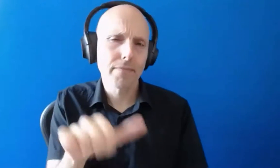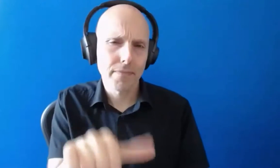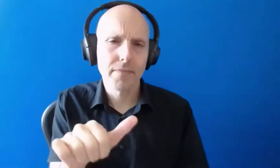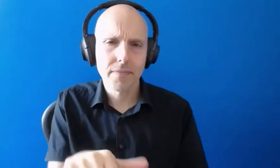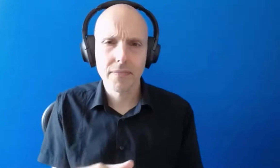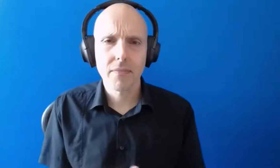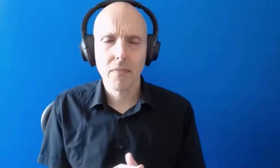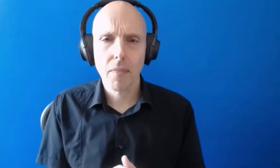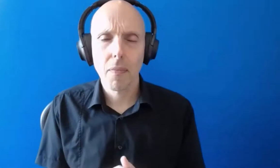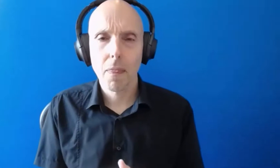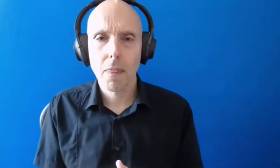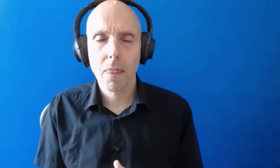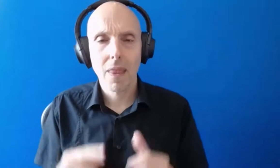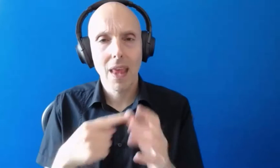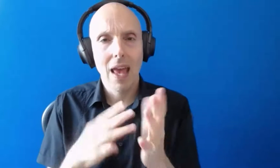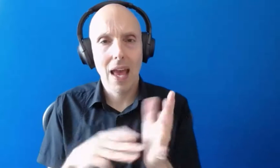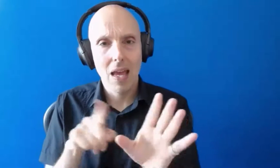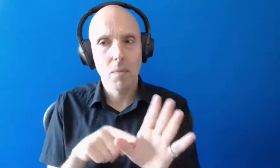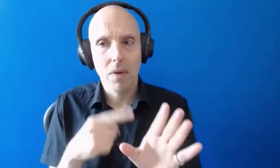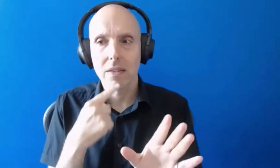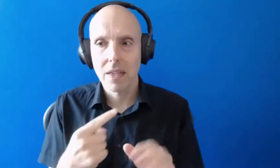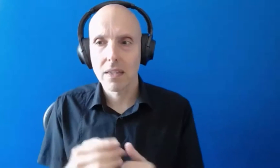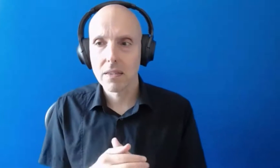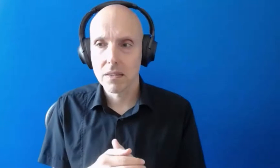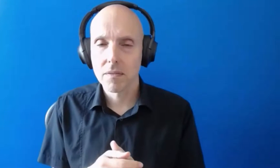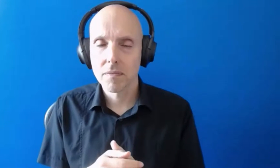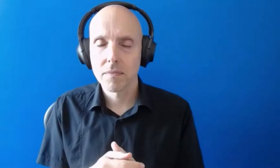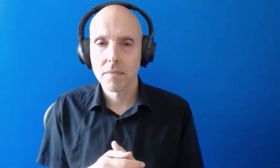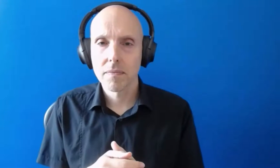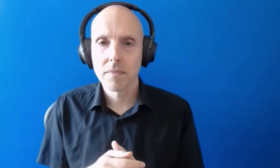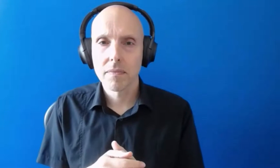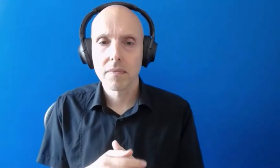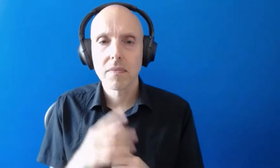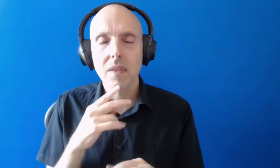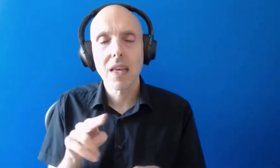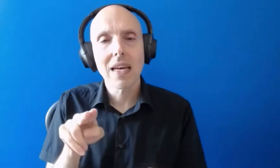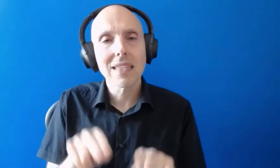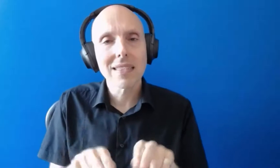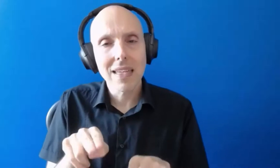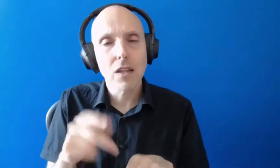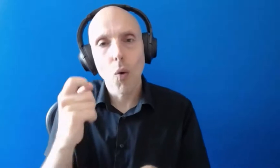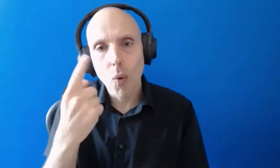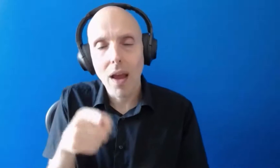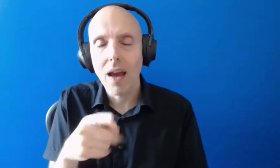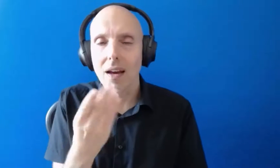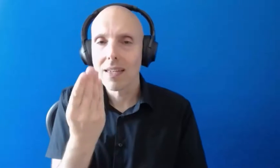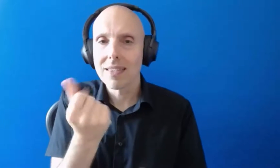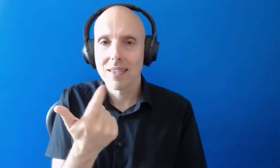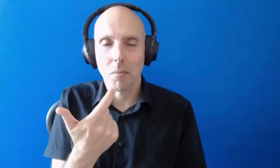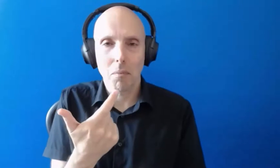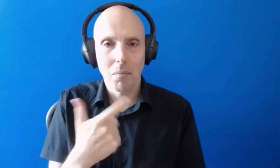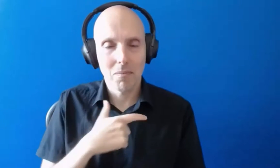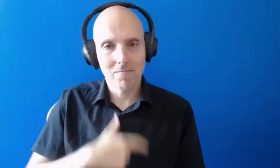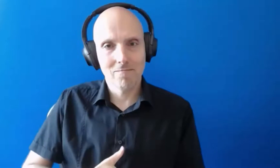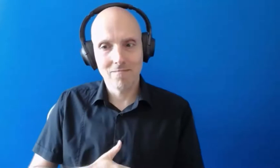that the the assessors are very um aware of the the challenges that that some customers and are going to face